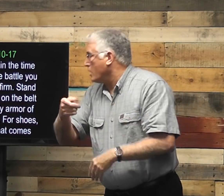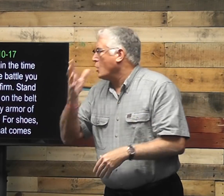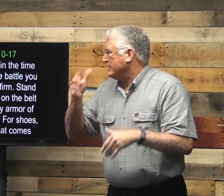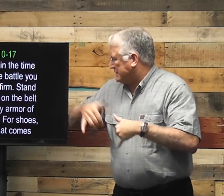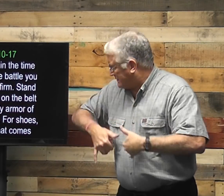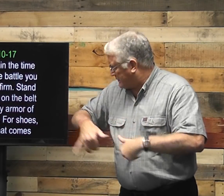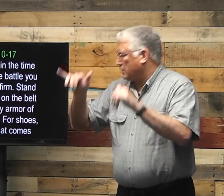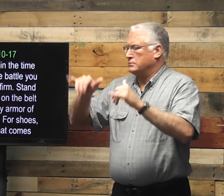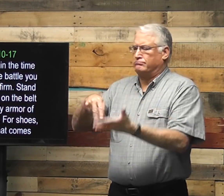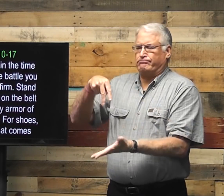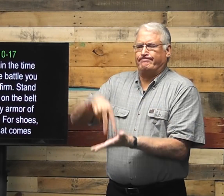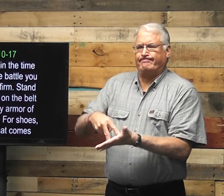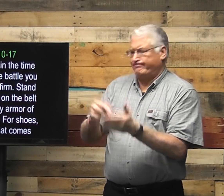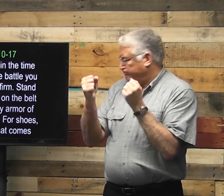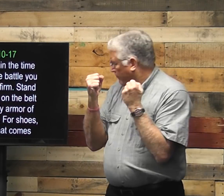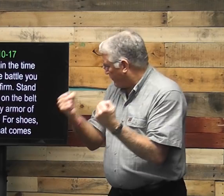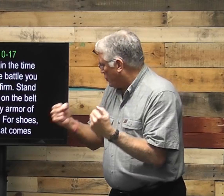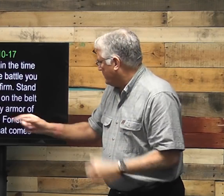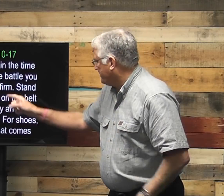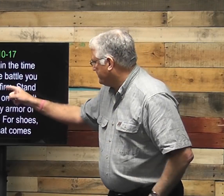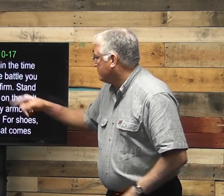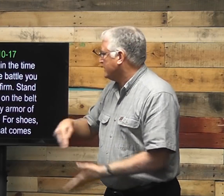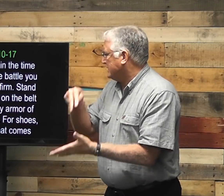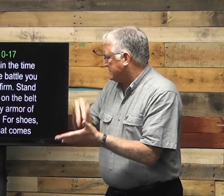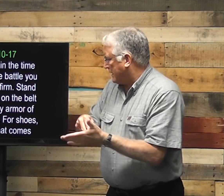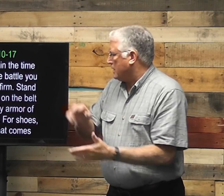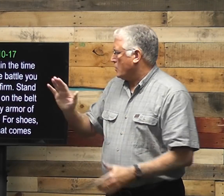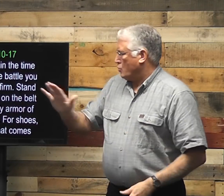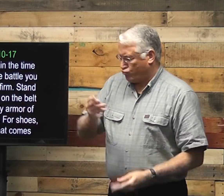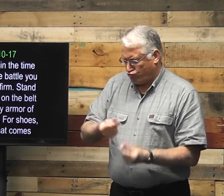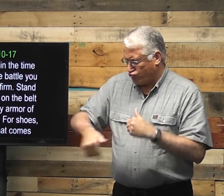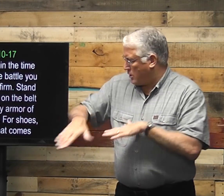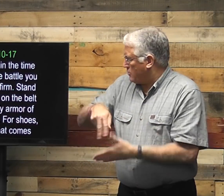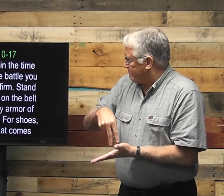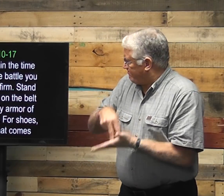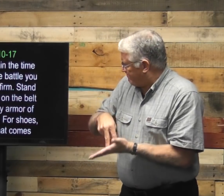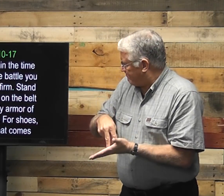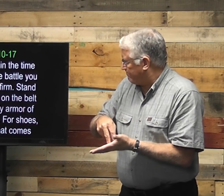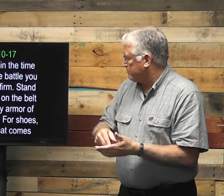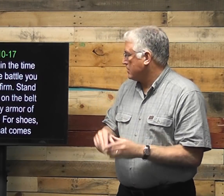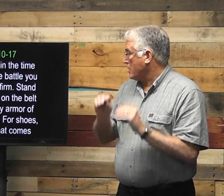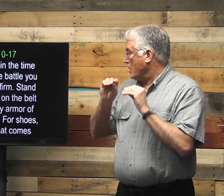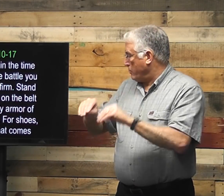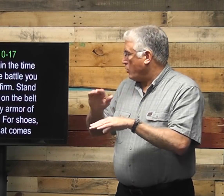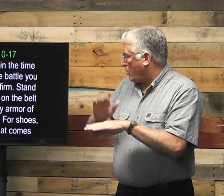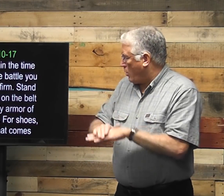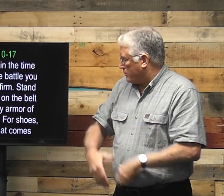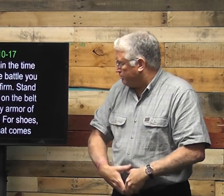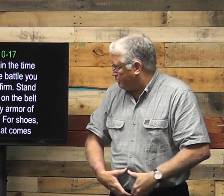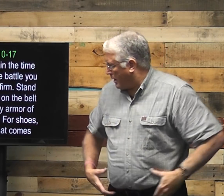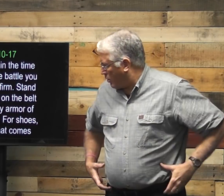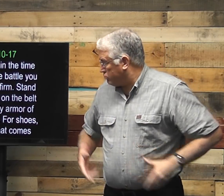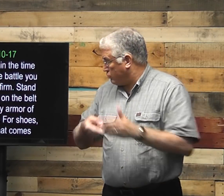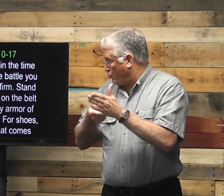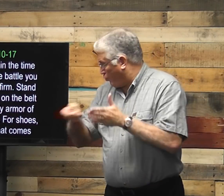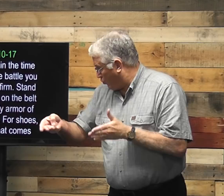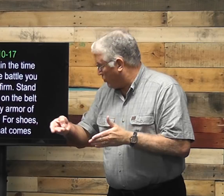the battle, you will still be standing firm. Stand your ground, putting on the belt of